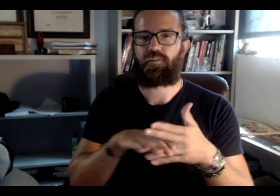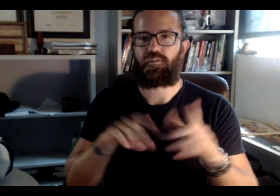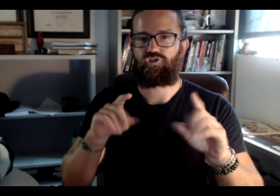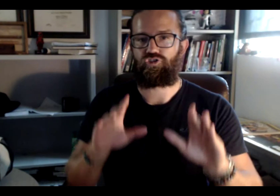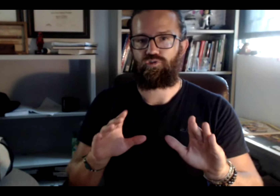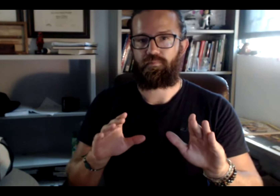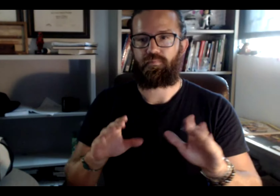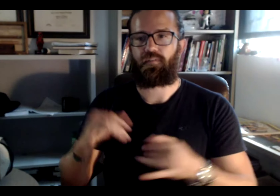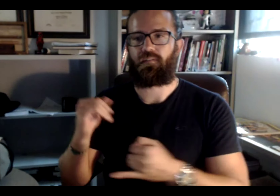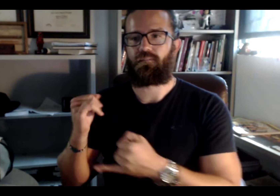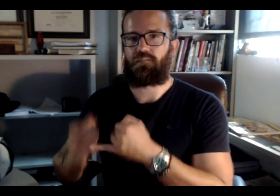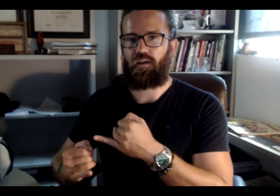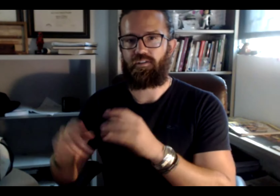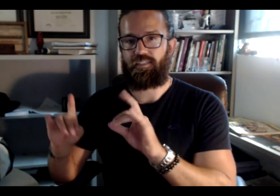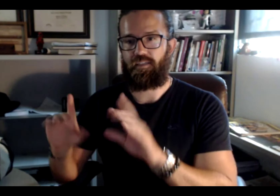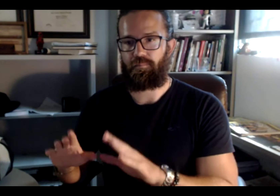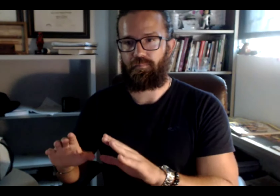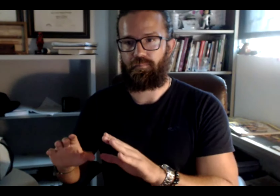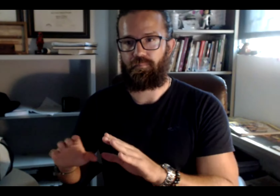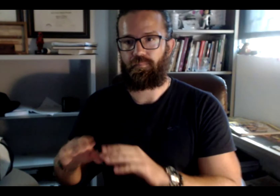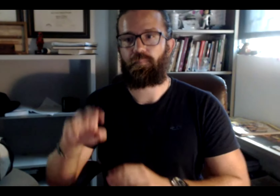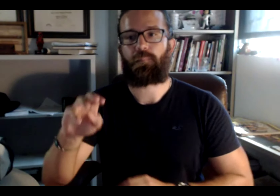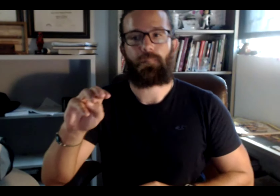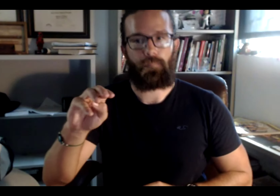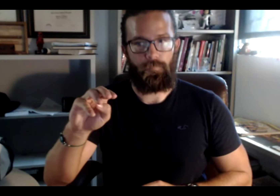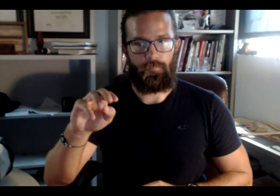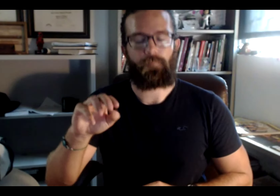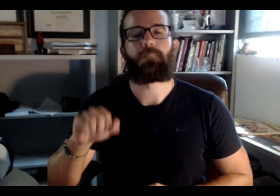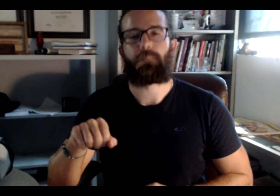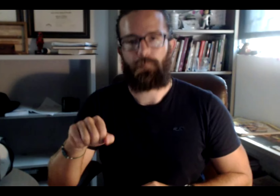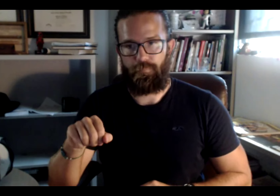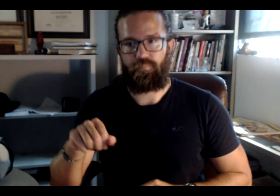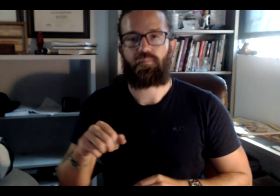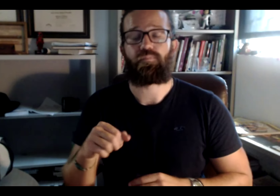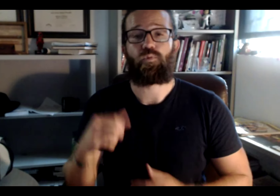That's going to replace midterm and final exam.